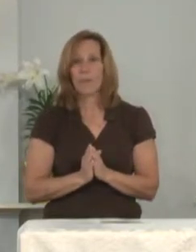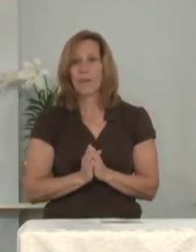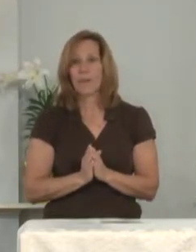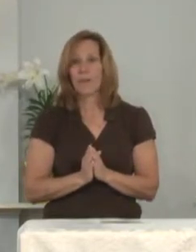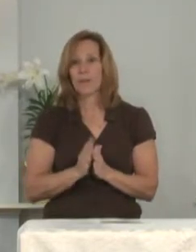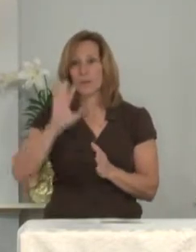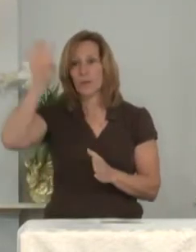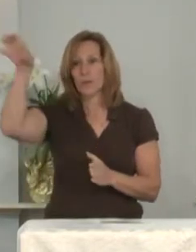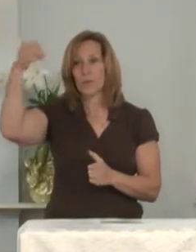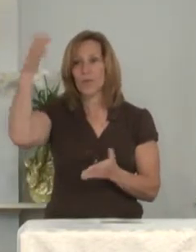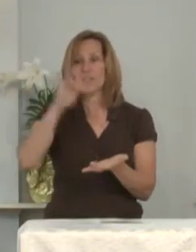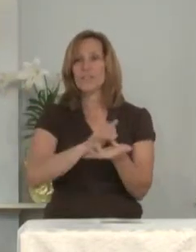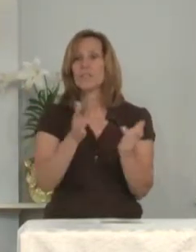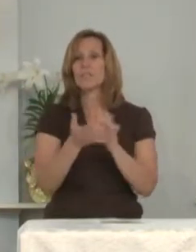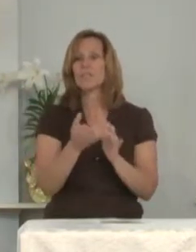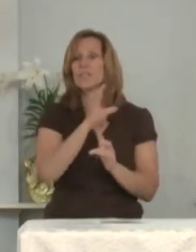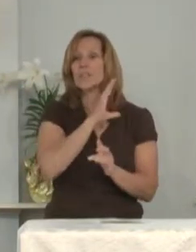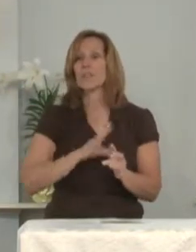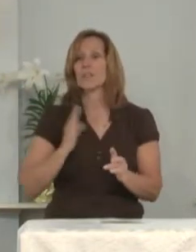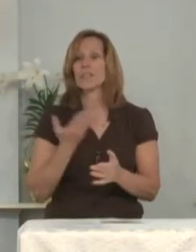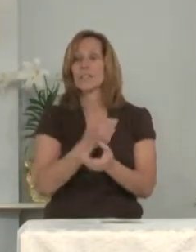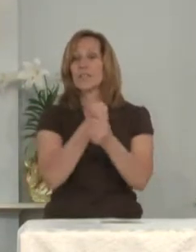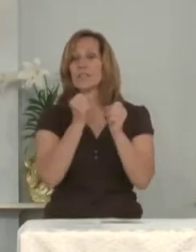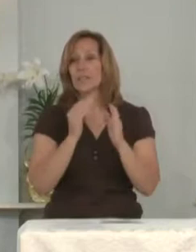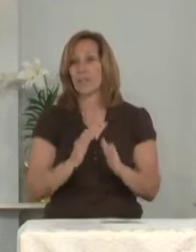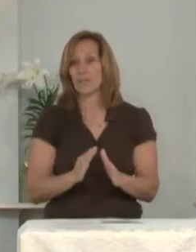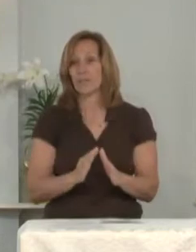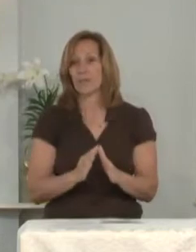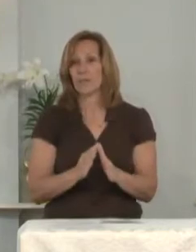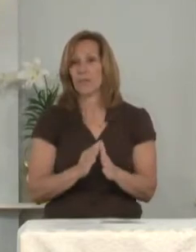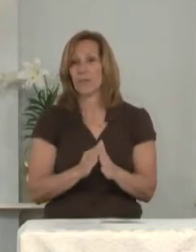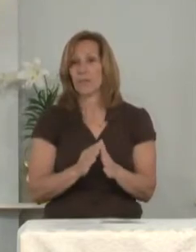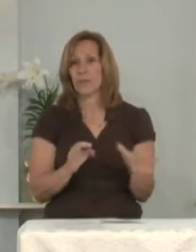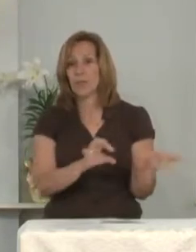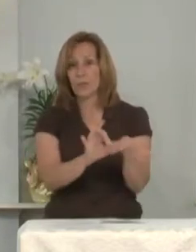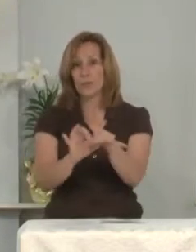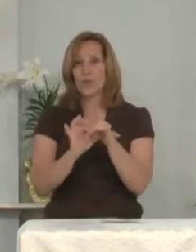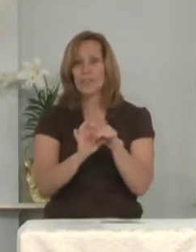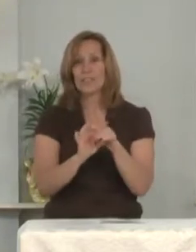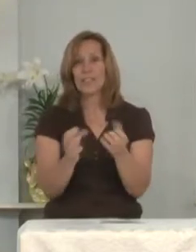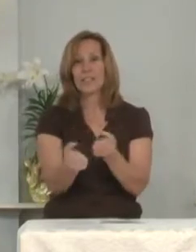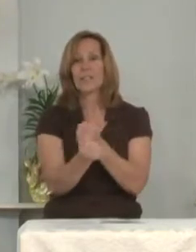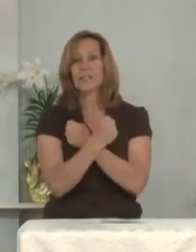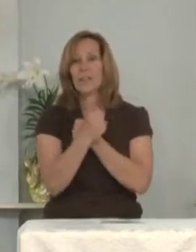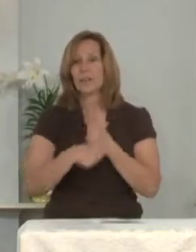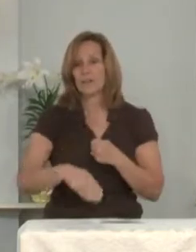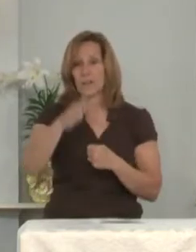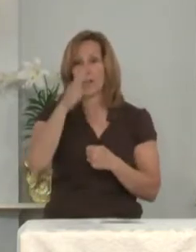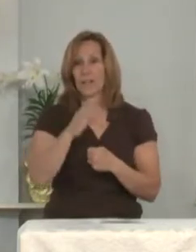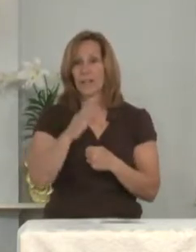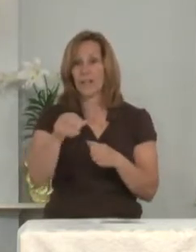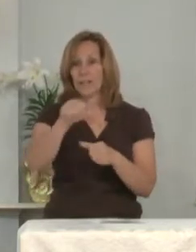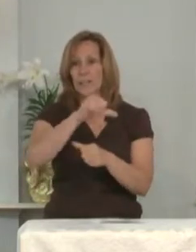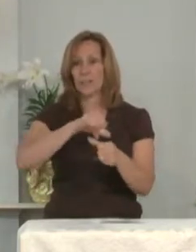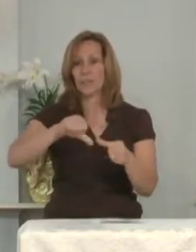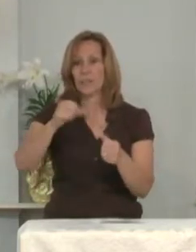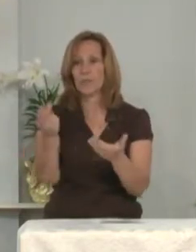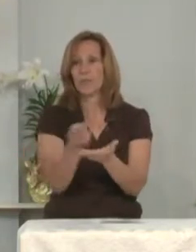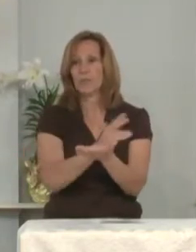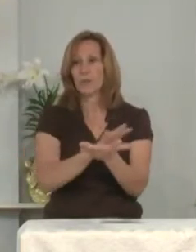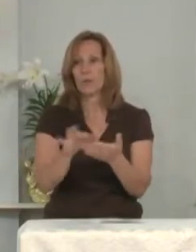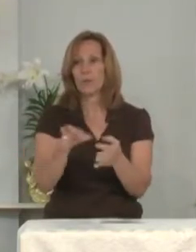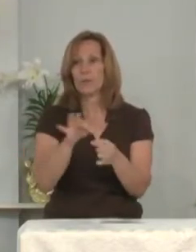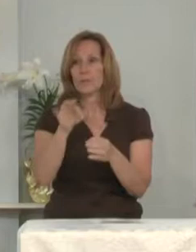The grace of Jesus Christ, our Savior, the reconciling love of God, and the communion of the Holy